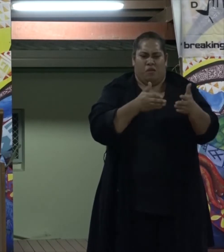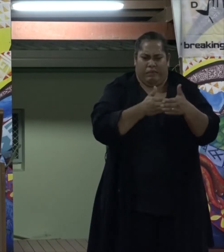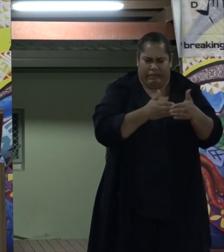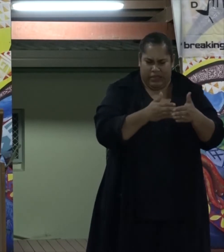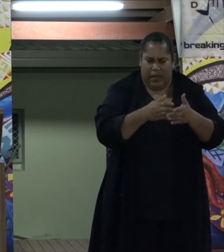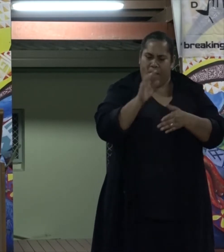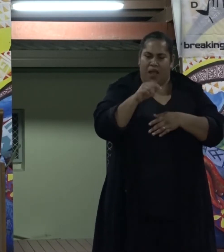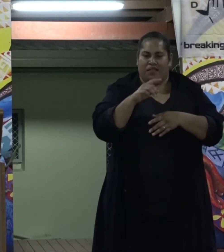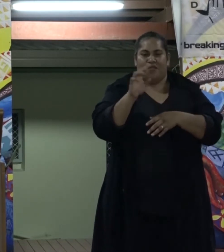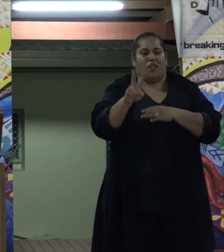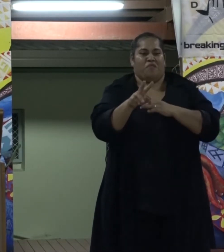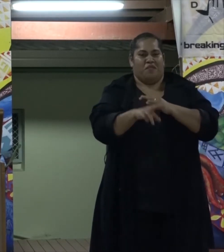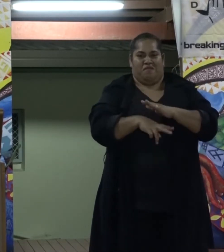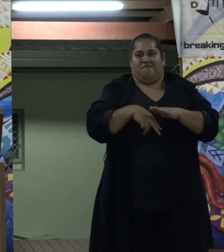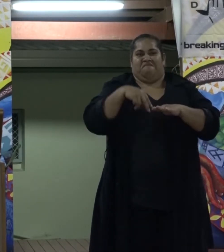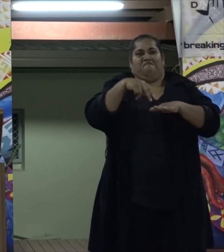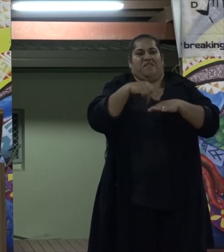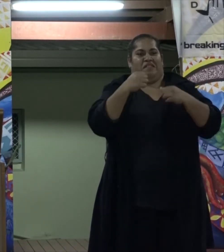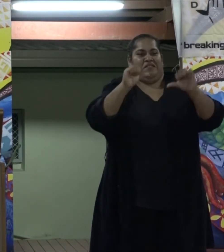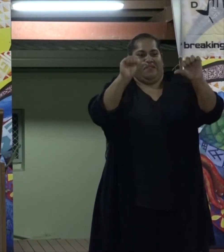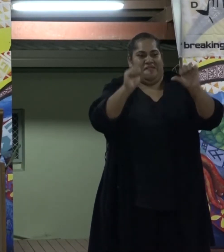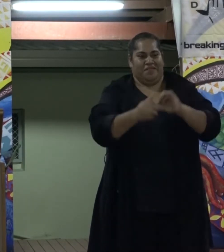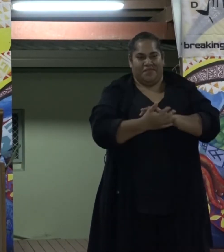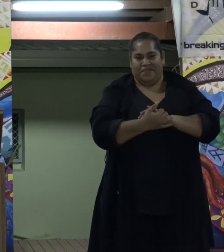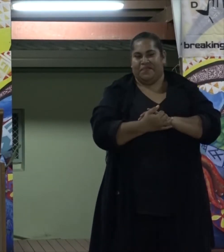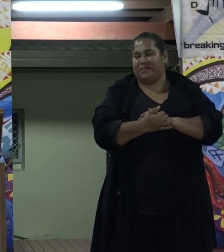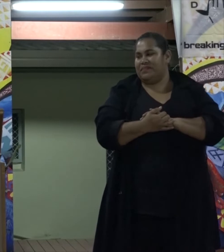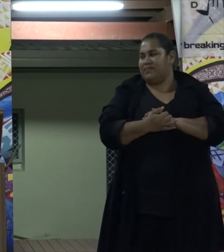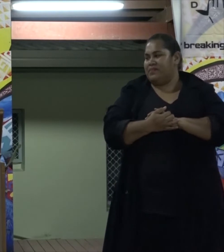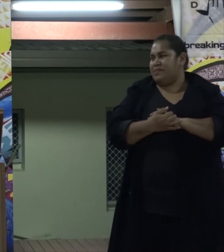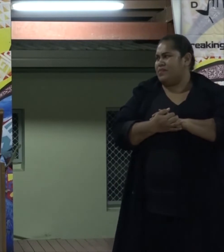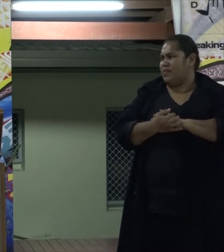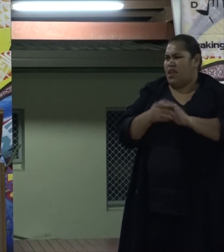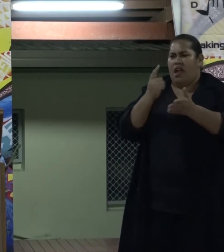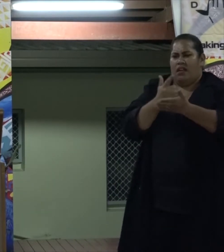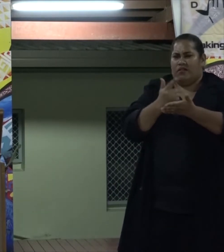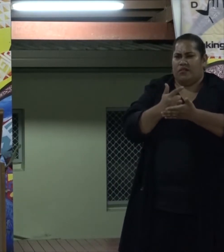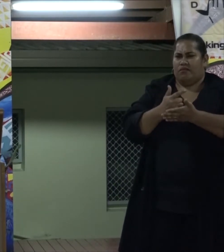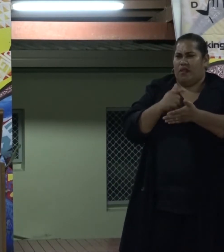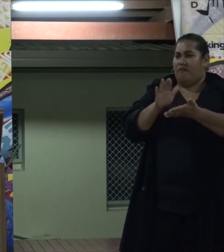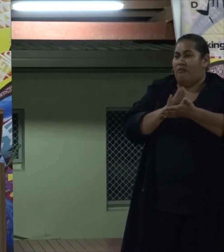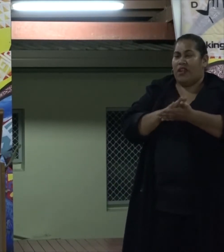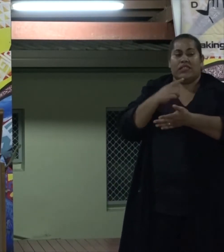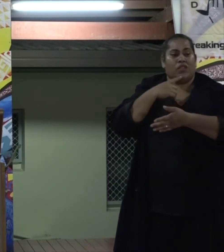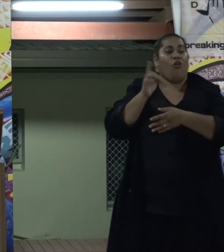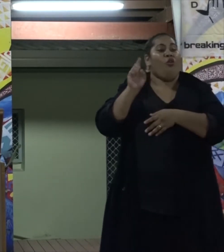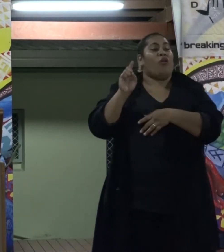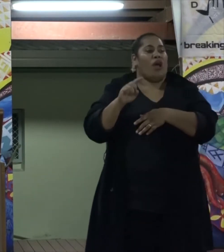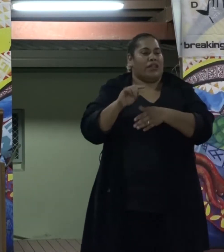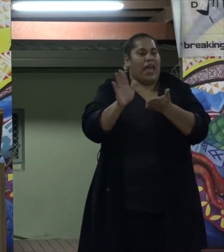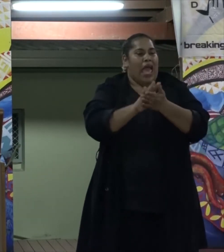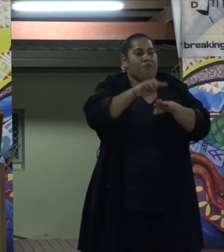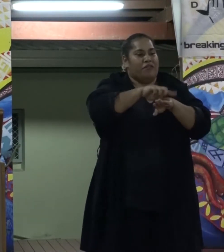is very close to my heart, and is part of my identity. A lot of my friends just call me happy feet, and that speaks